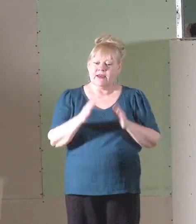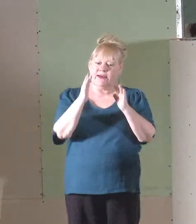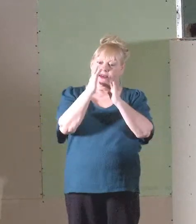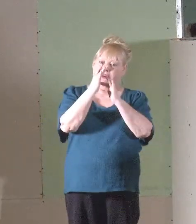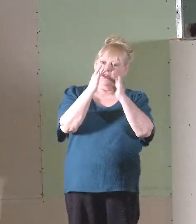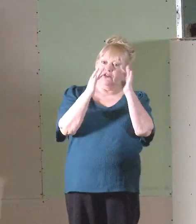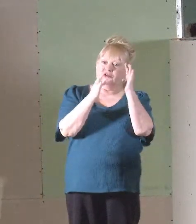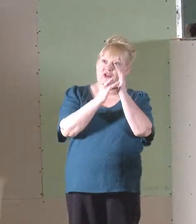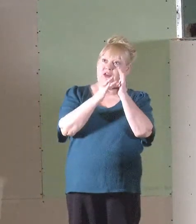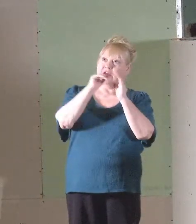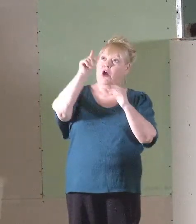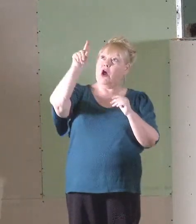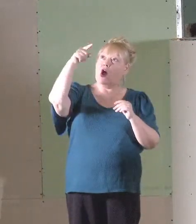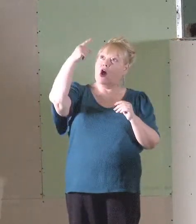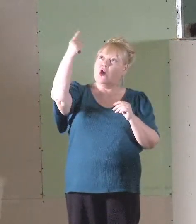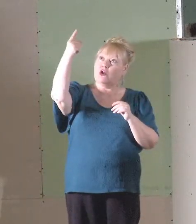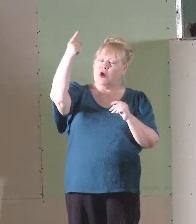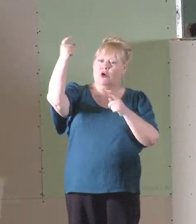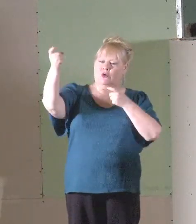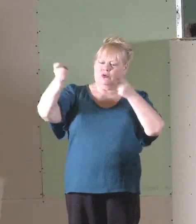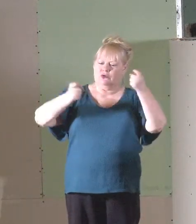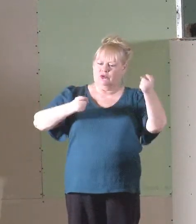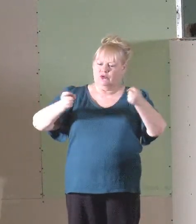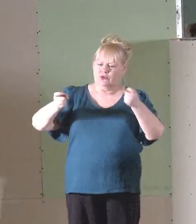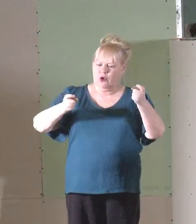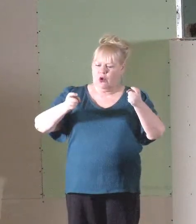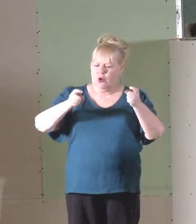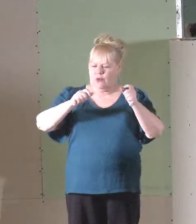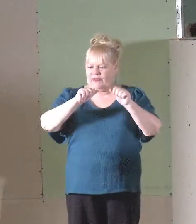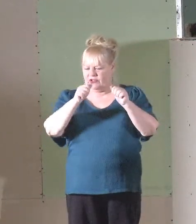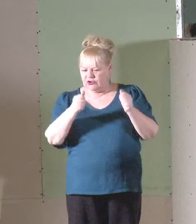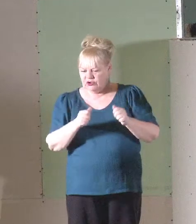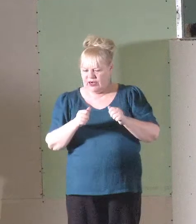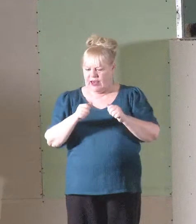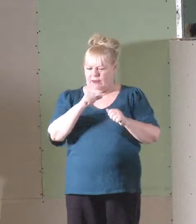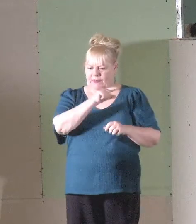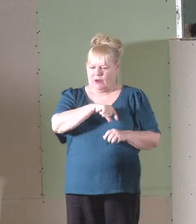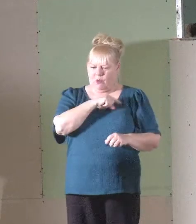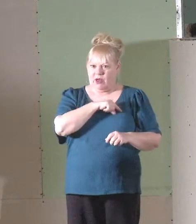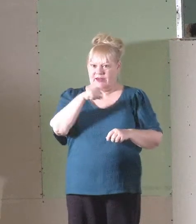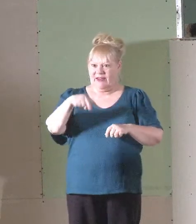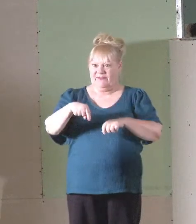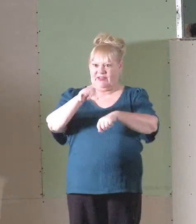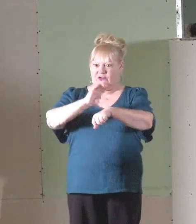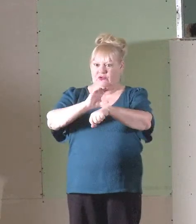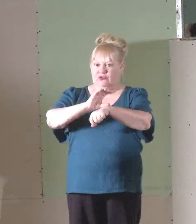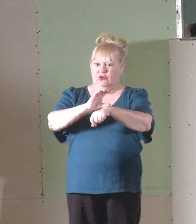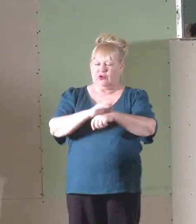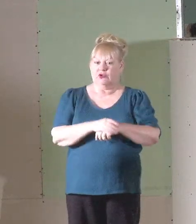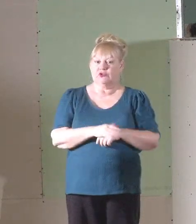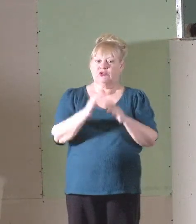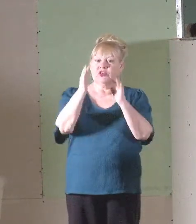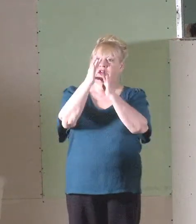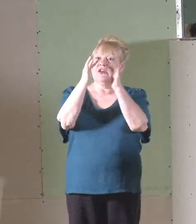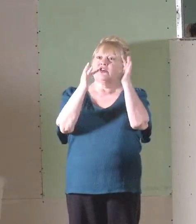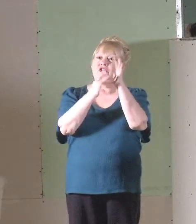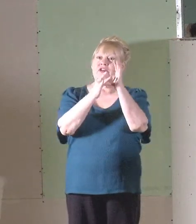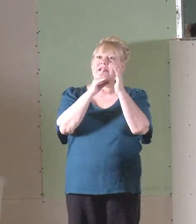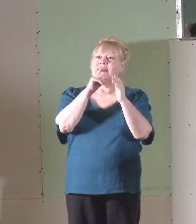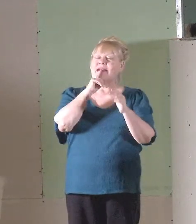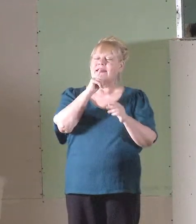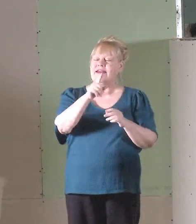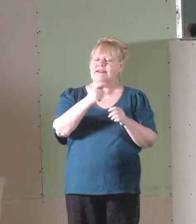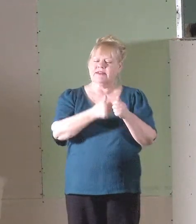Jesus alone controls the shape and the quality of this church. Jesus is the